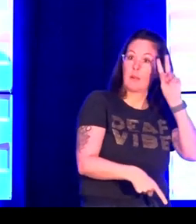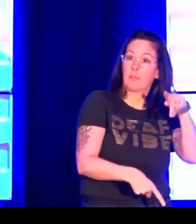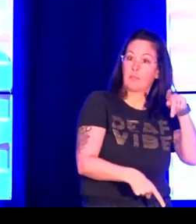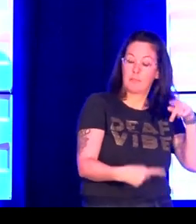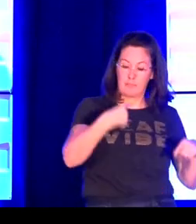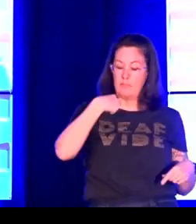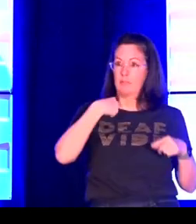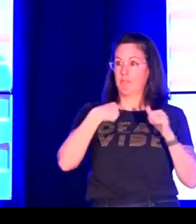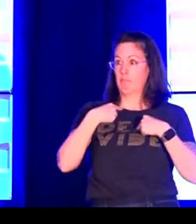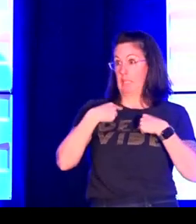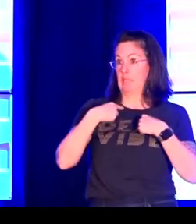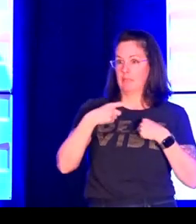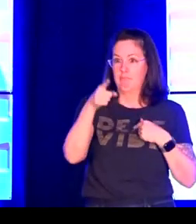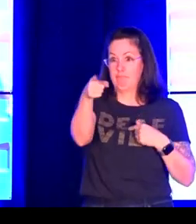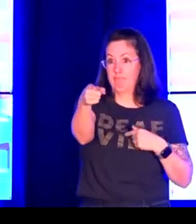very